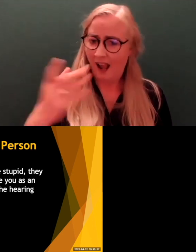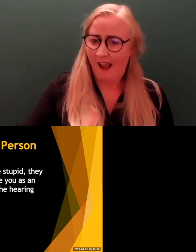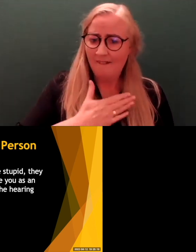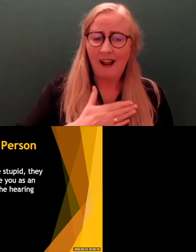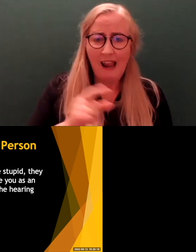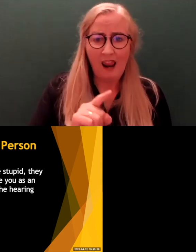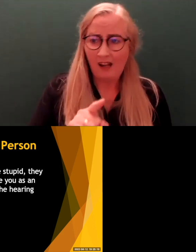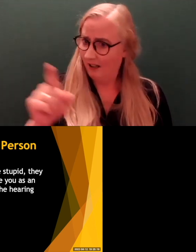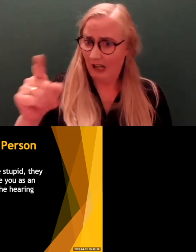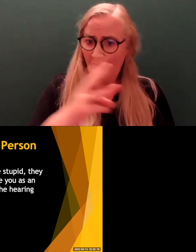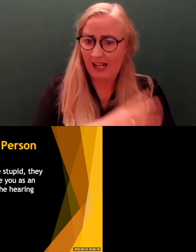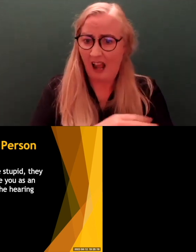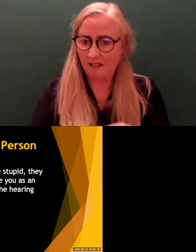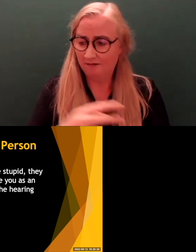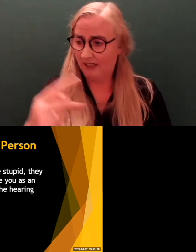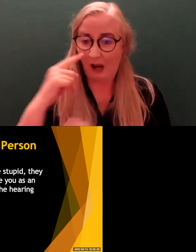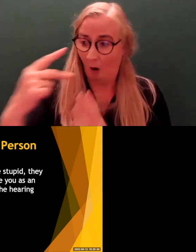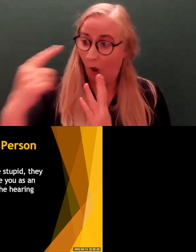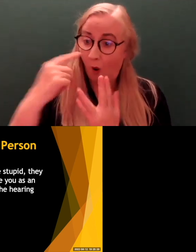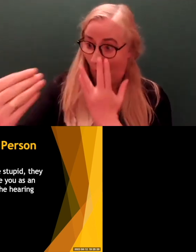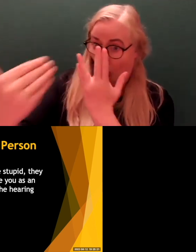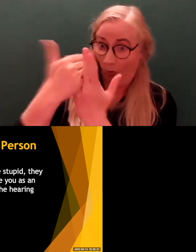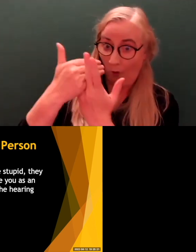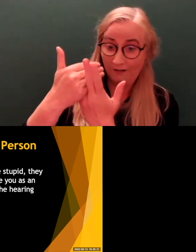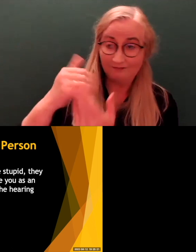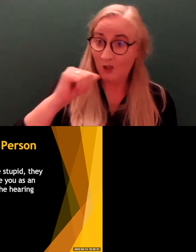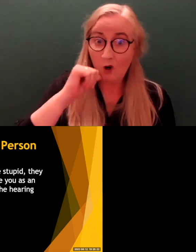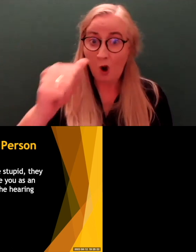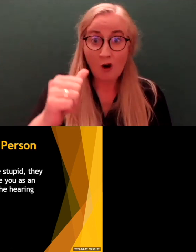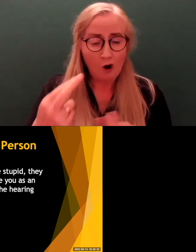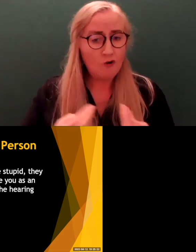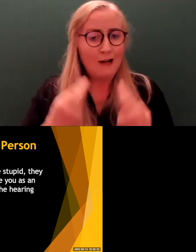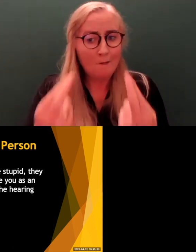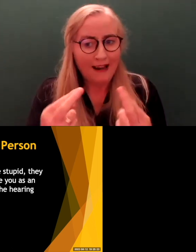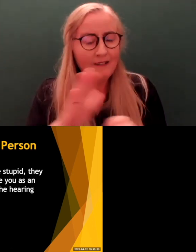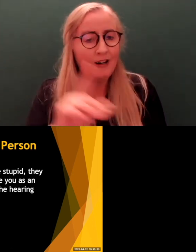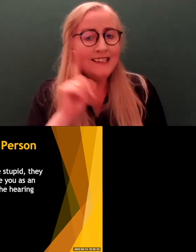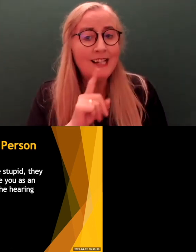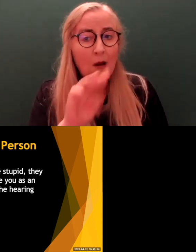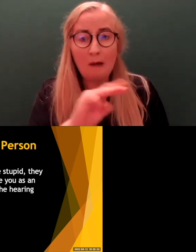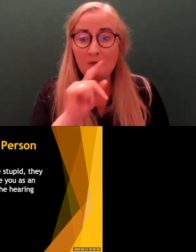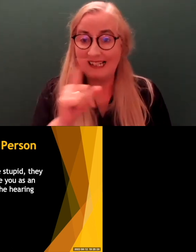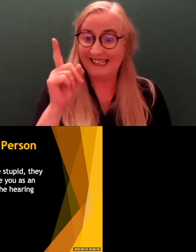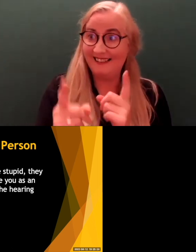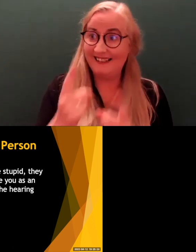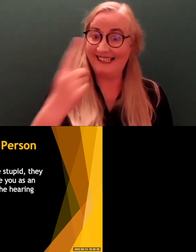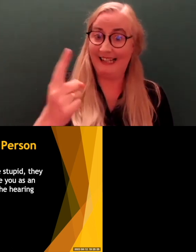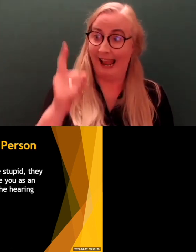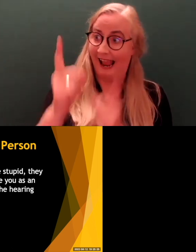guardie just saw through them, that there was no respect for deaf people because you're just seen as stupid when you're interacting with